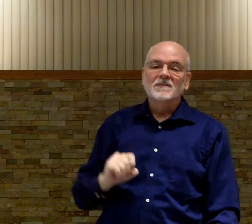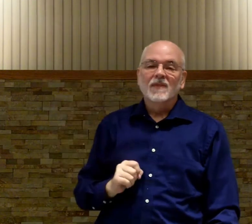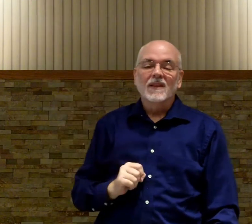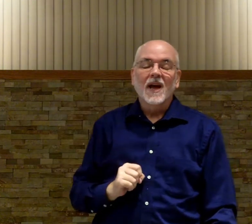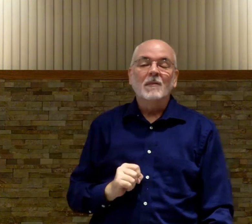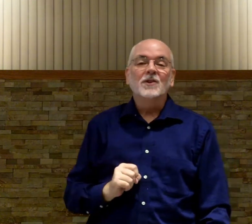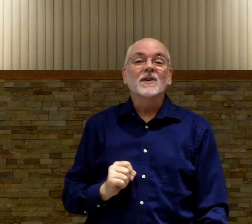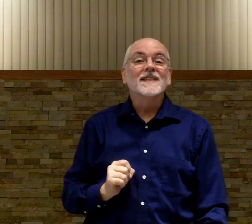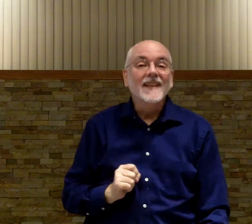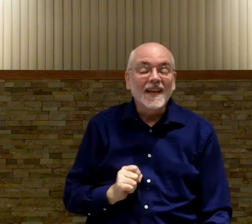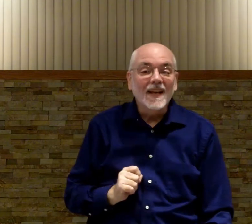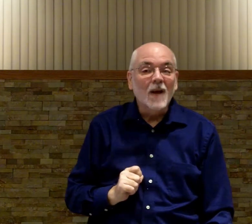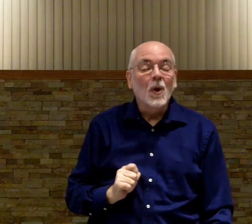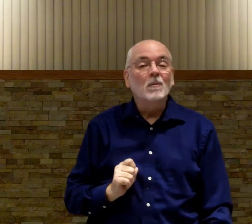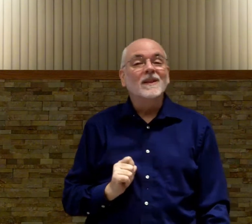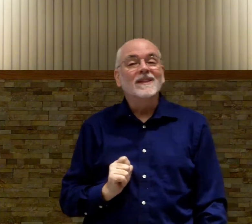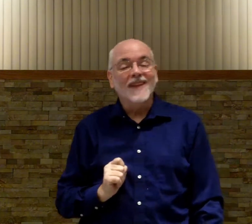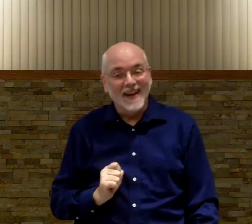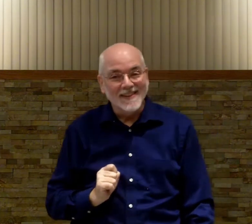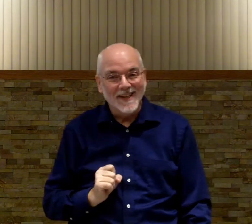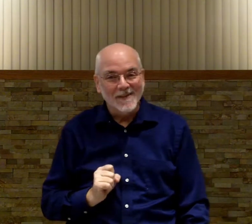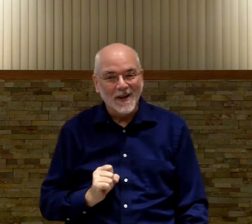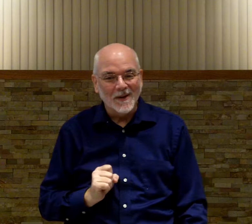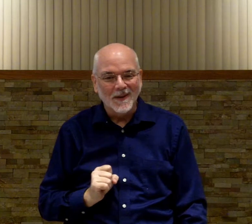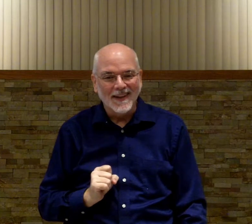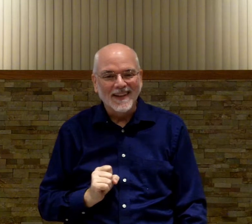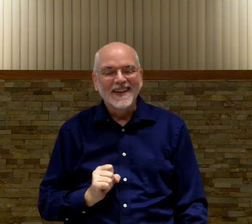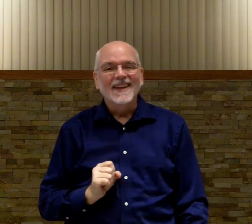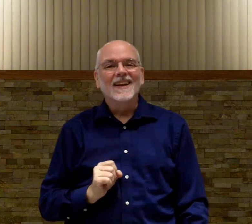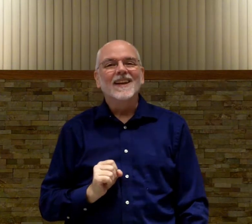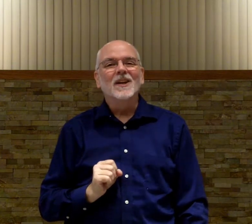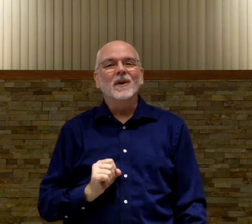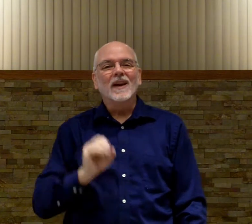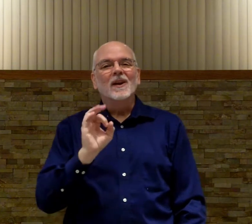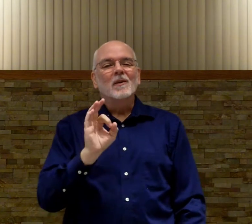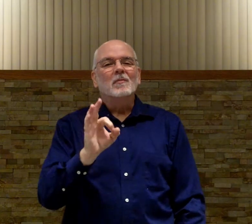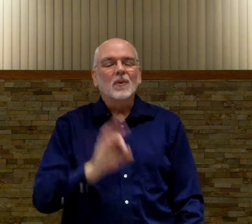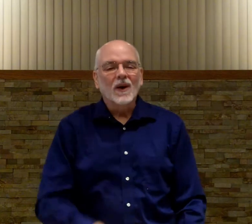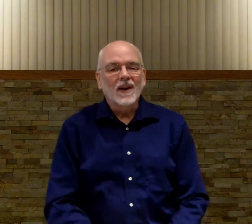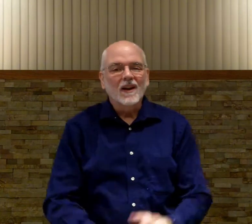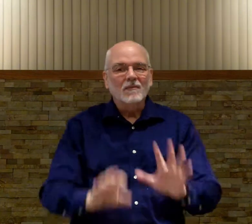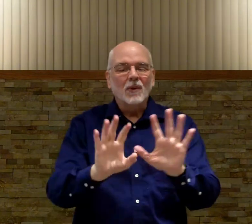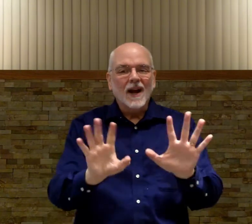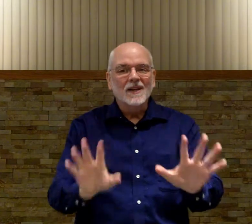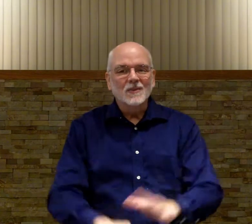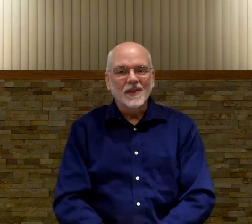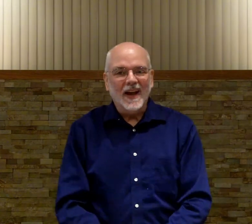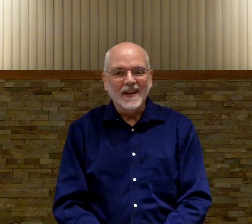not much for singing i'm hoping the signs came out well anyway practice with that